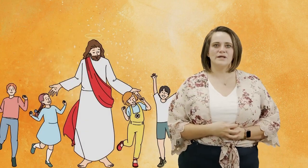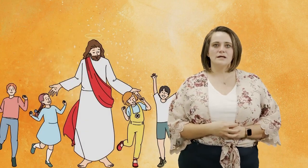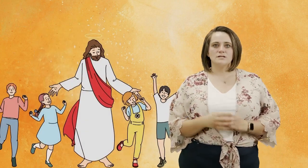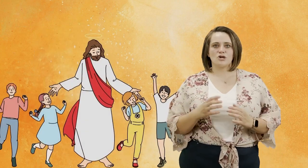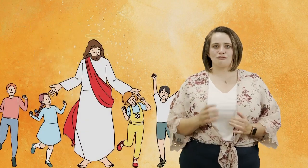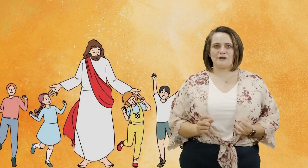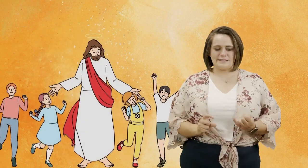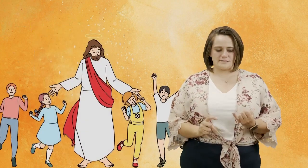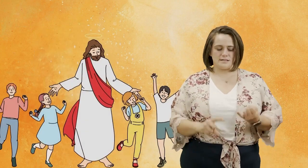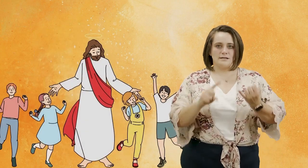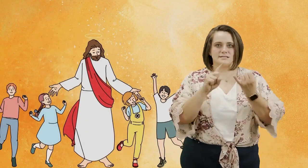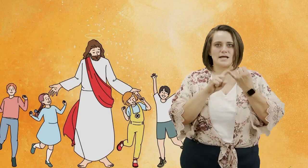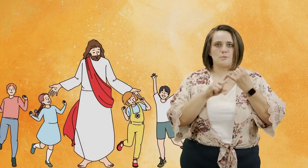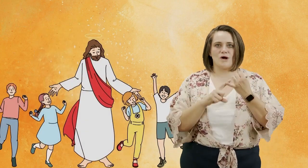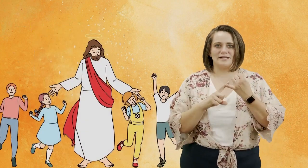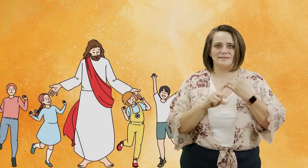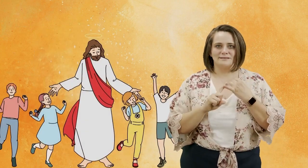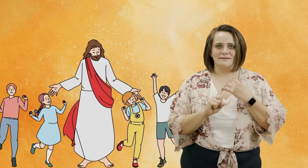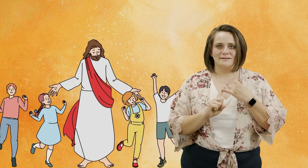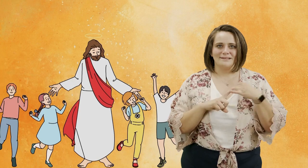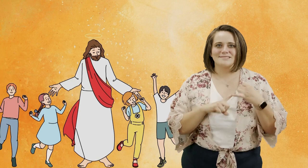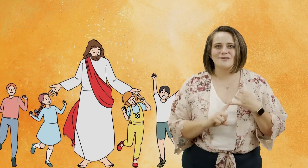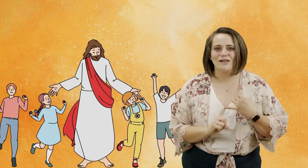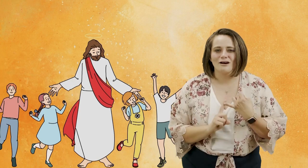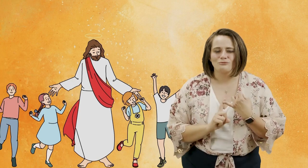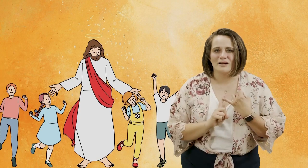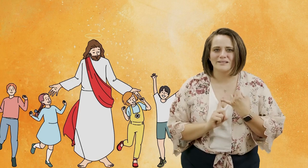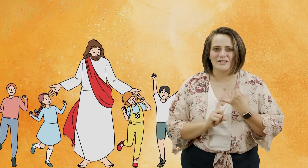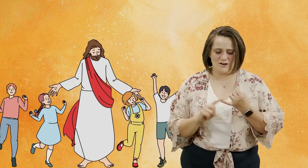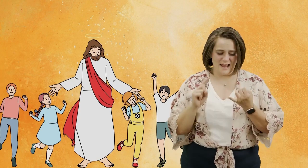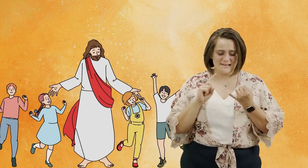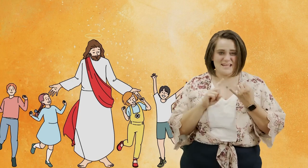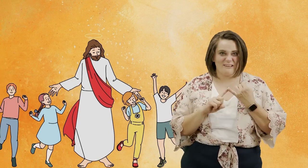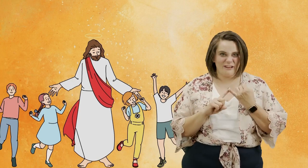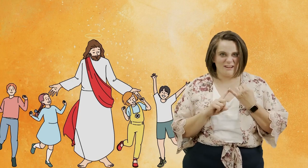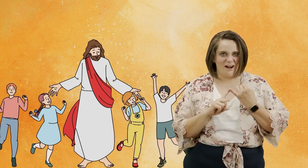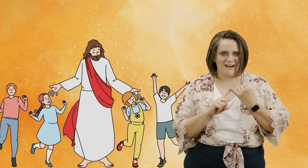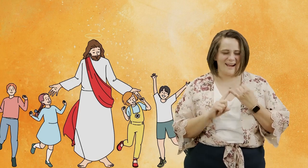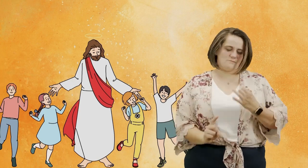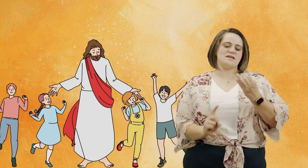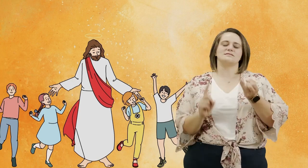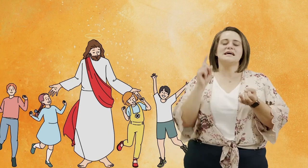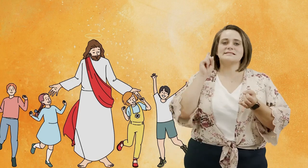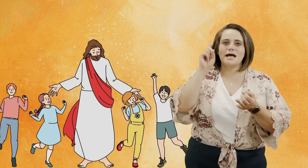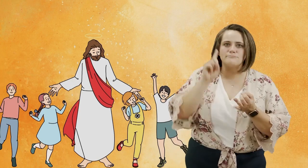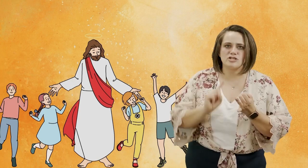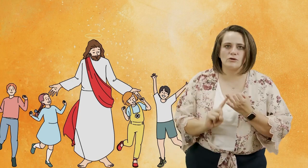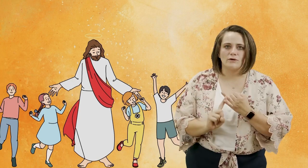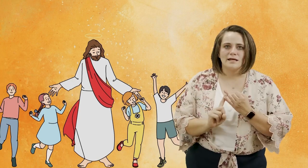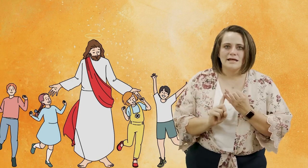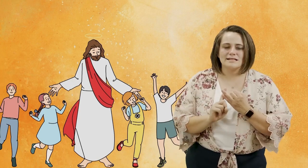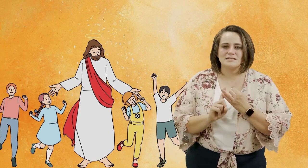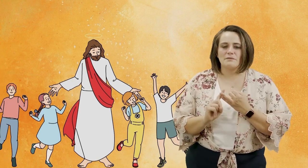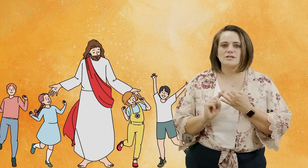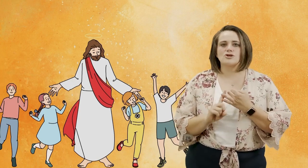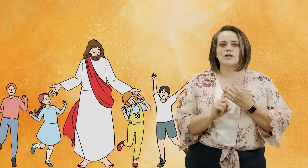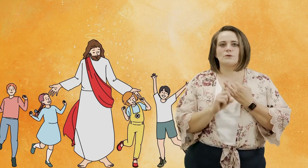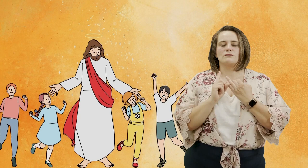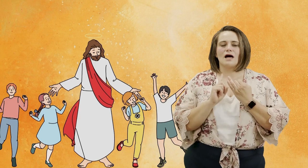so friends step one is to love one another and even our enemies step two is to make sure that we're